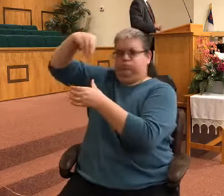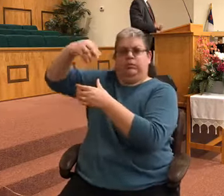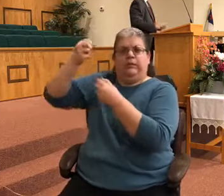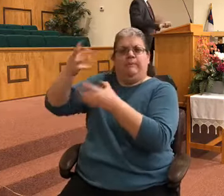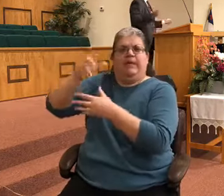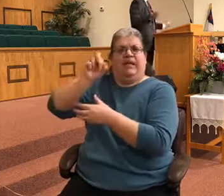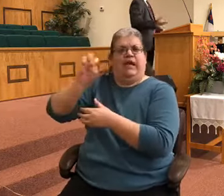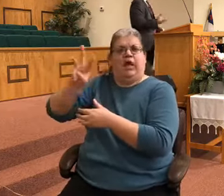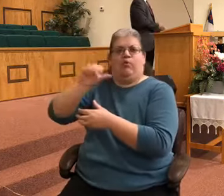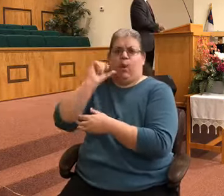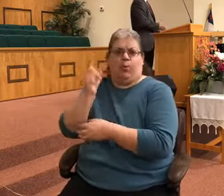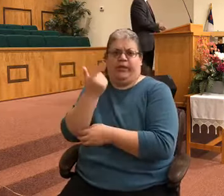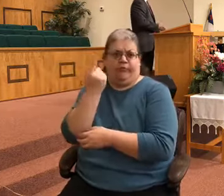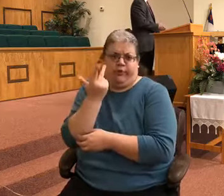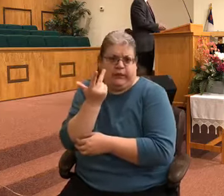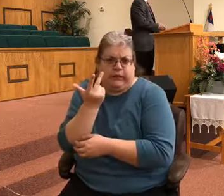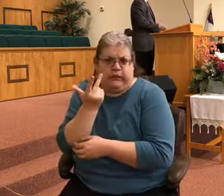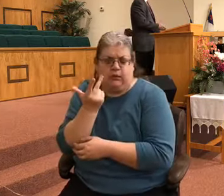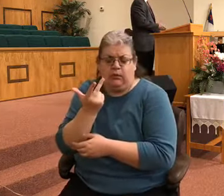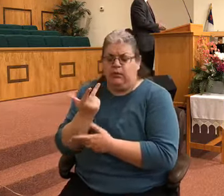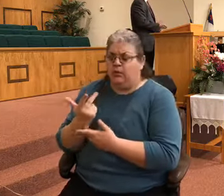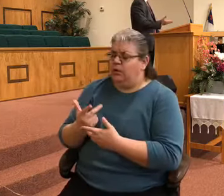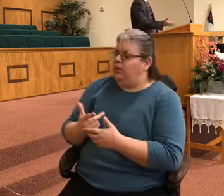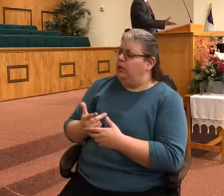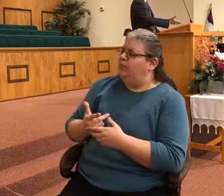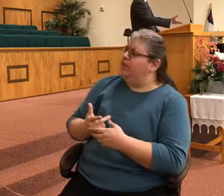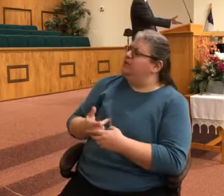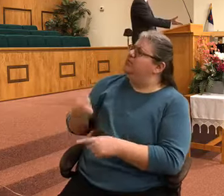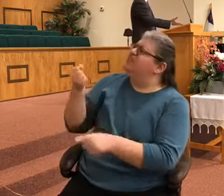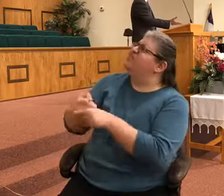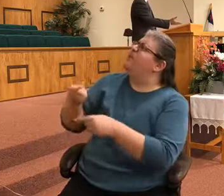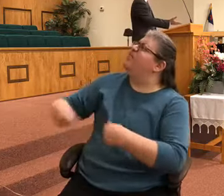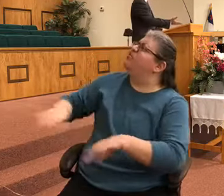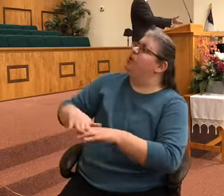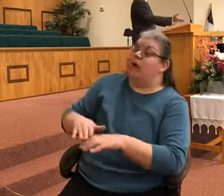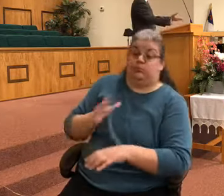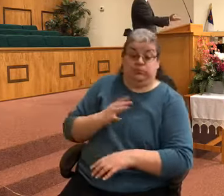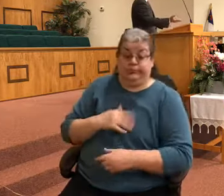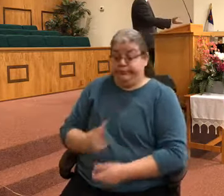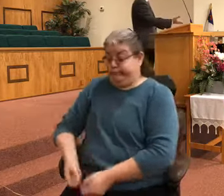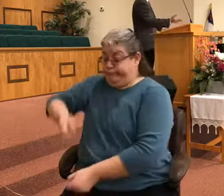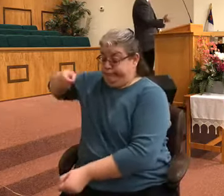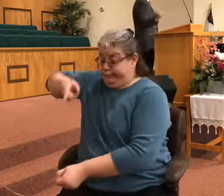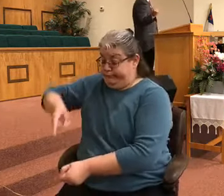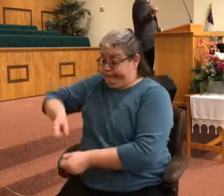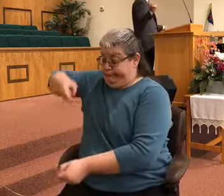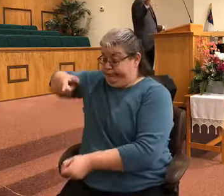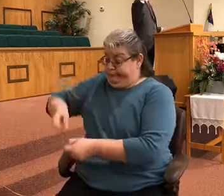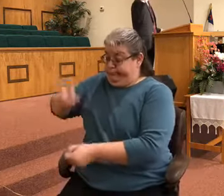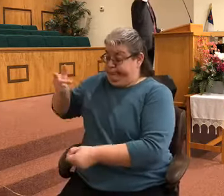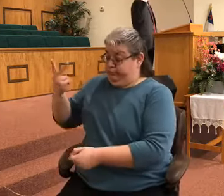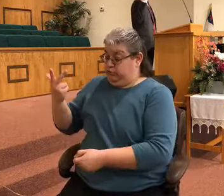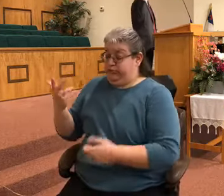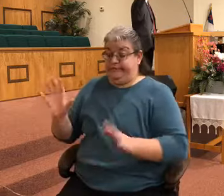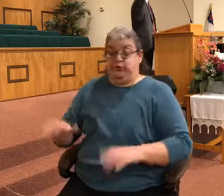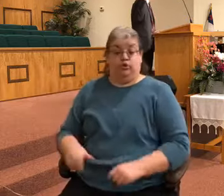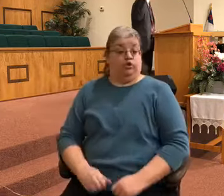But he shot three, telling us that he at most used half of the quiver.